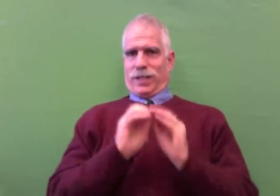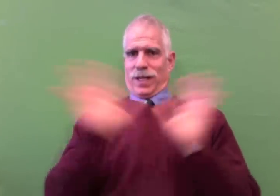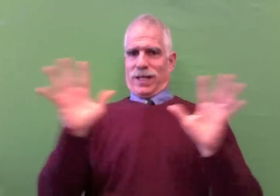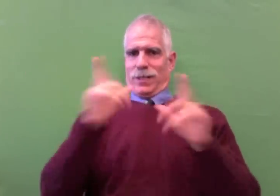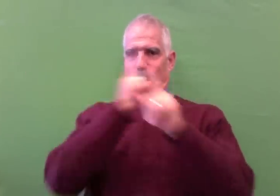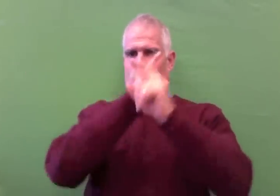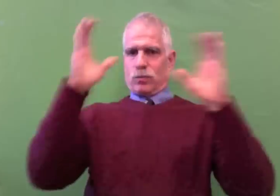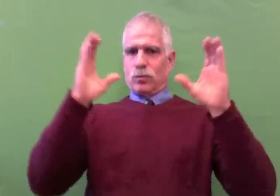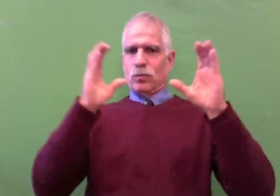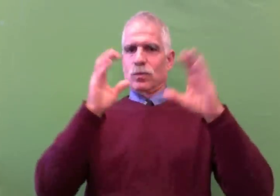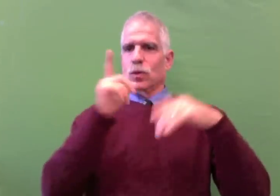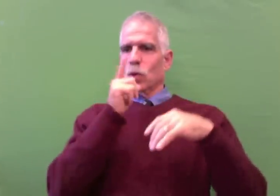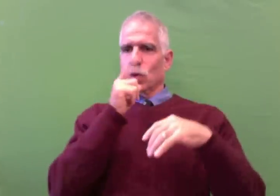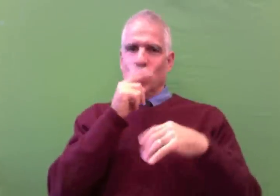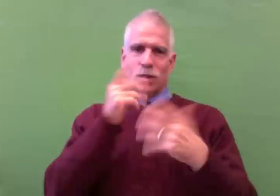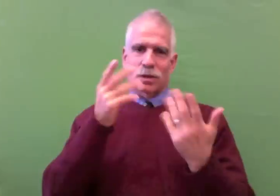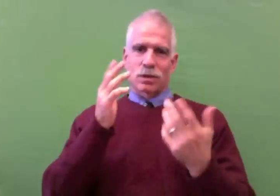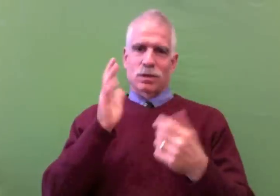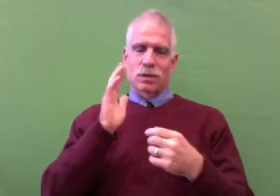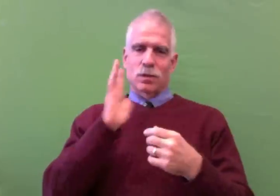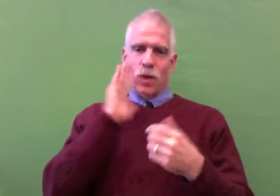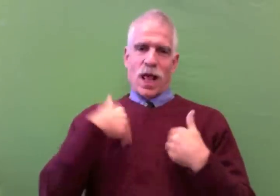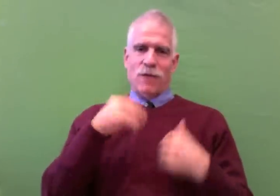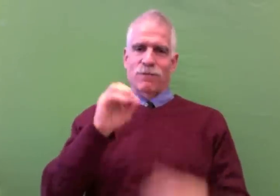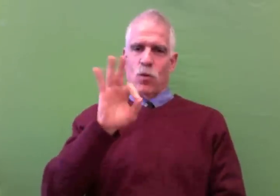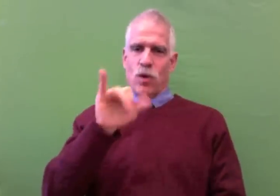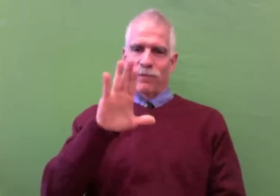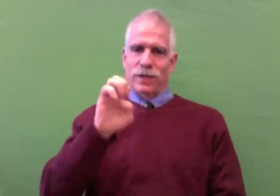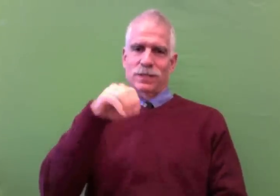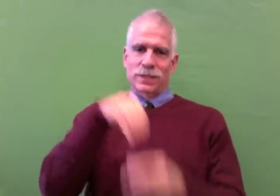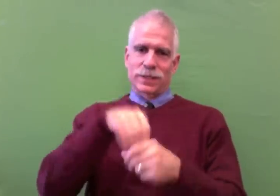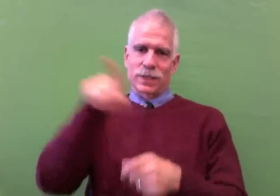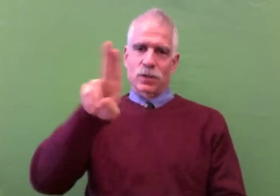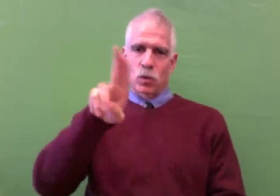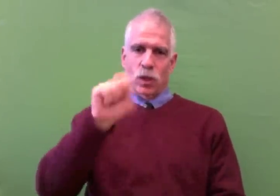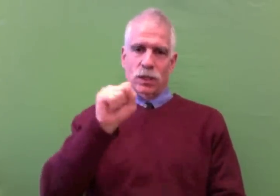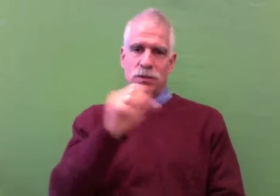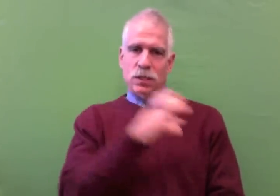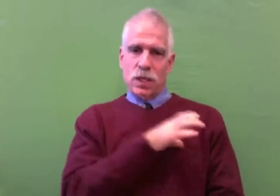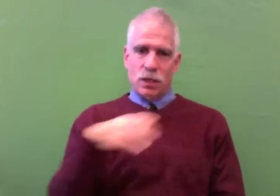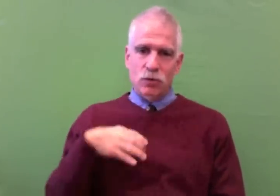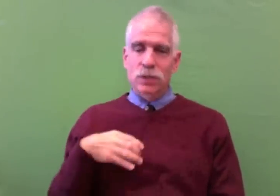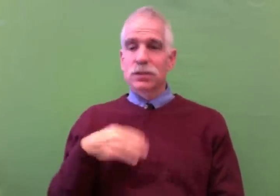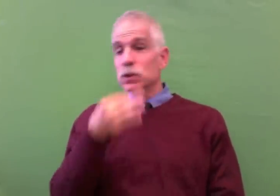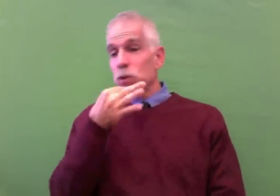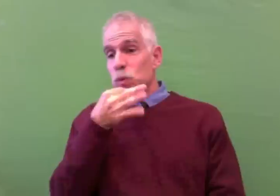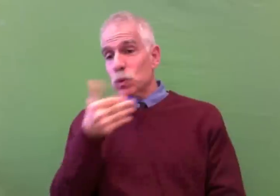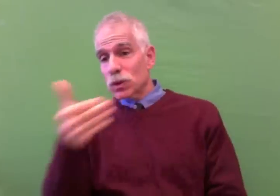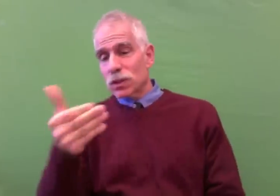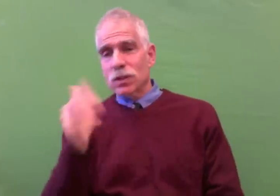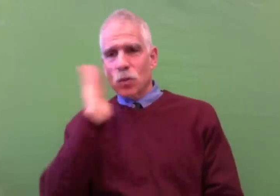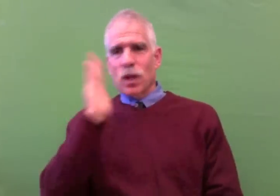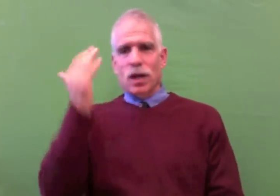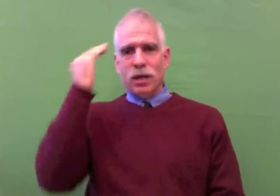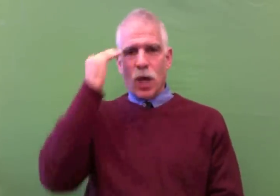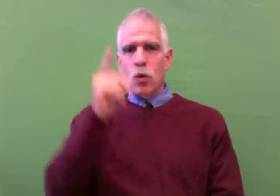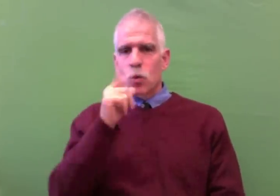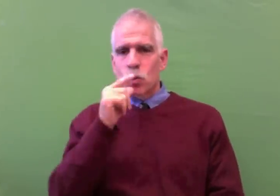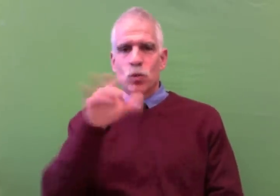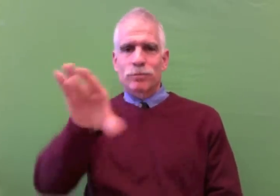completed last week, we now have a clearer picture of those who are in office in the U.S. Congress, and soon we